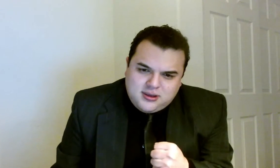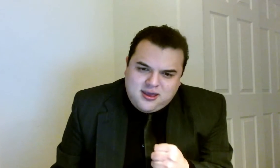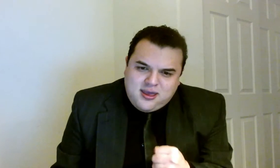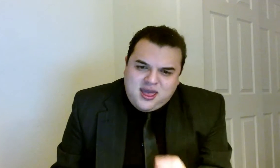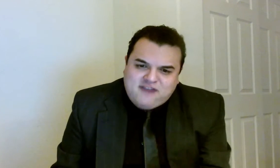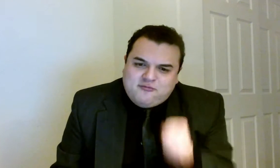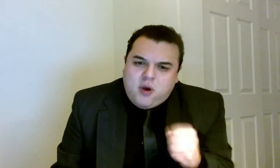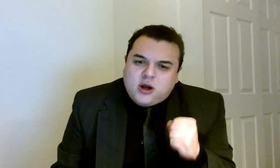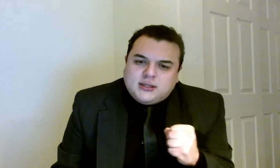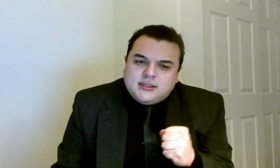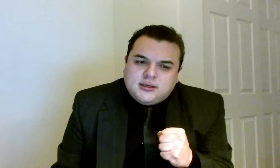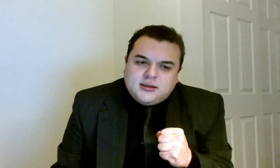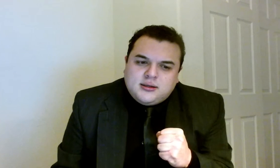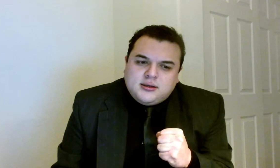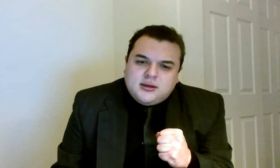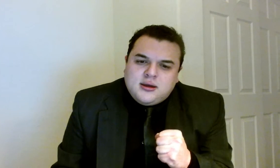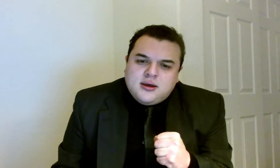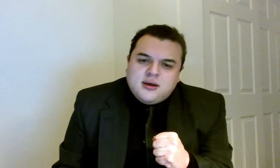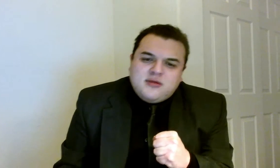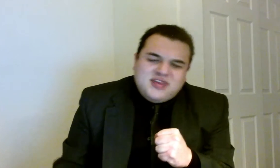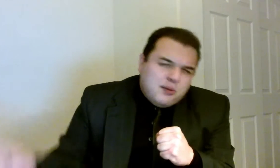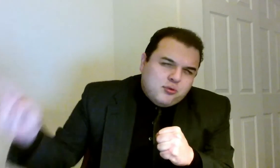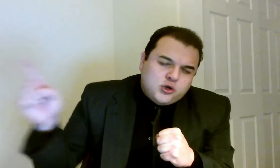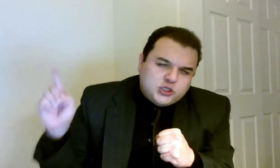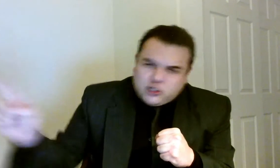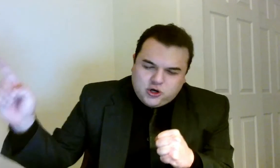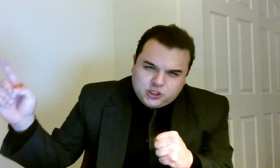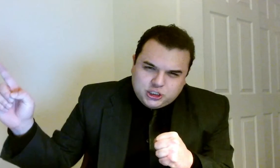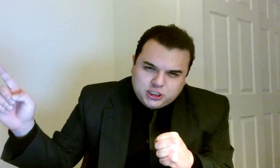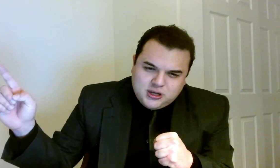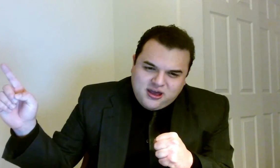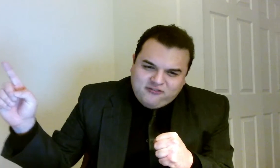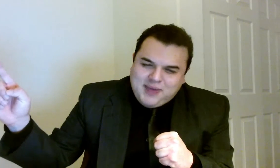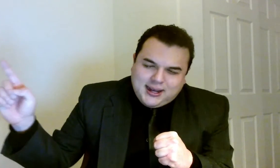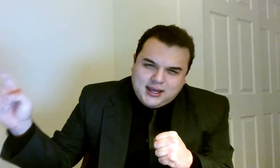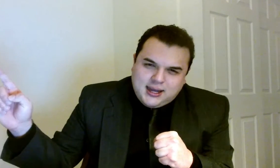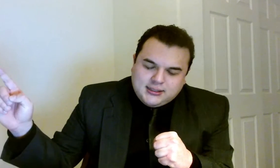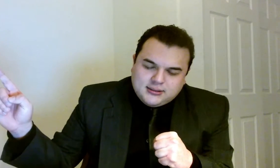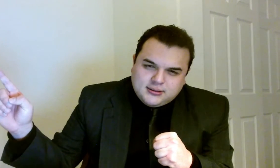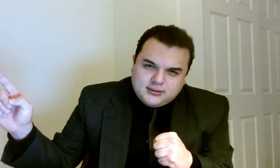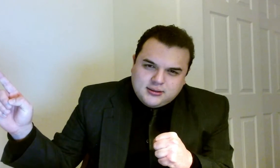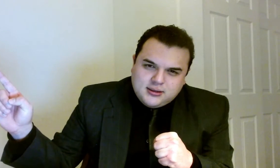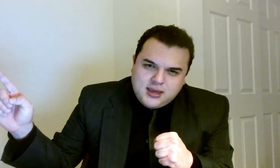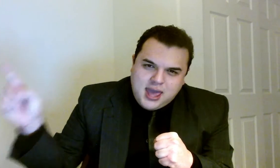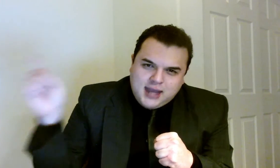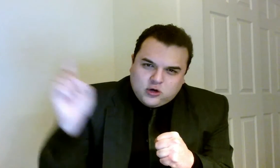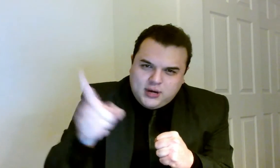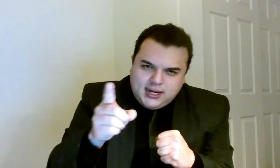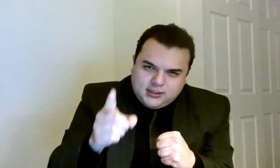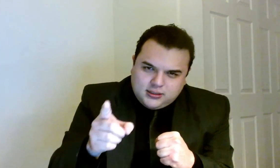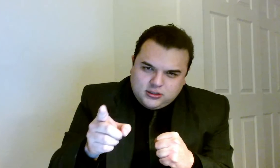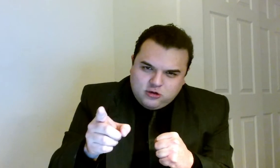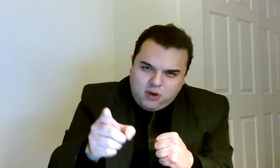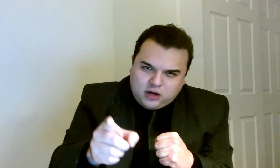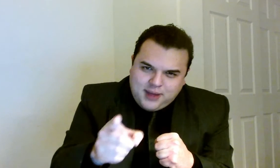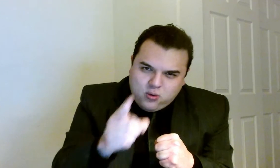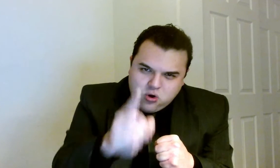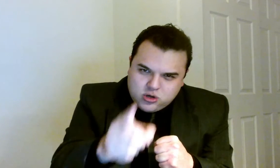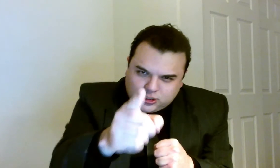have marked the upward surge of mankind. And greed, you mark my words,